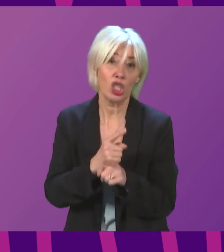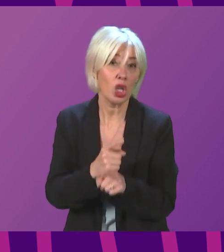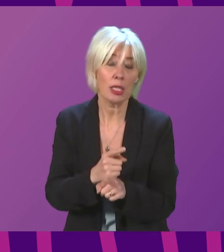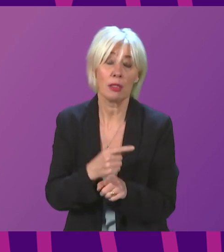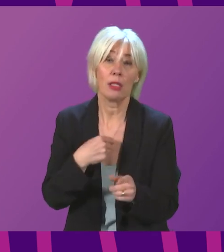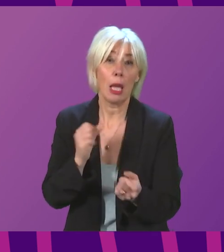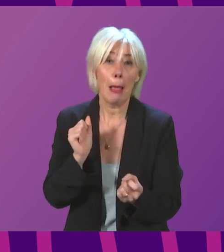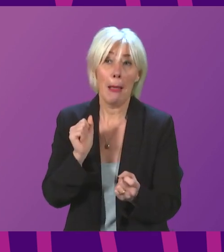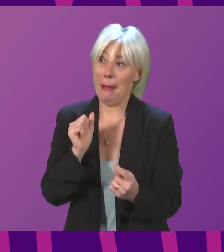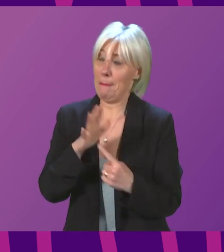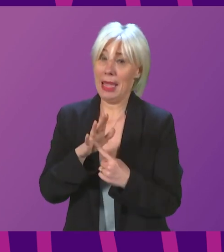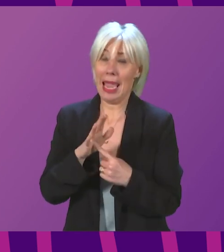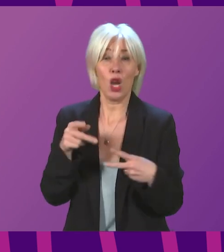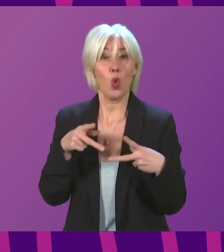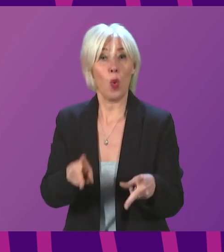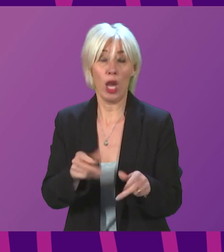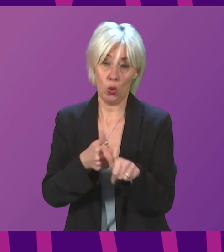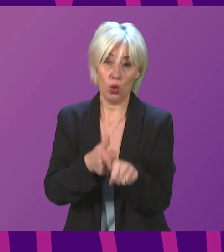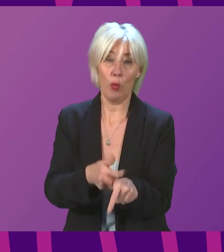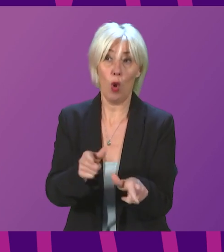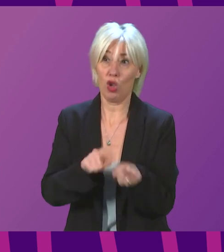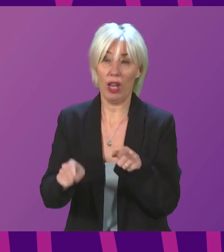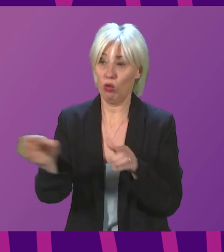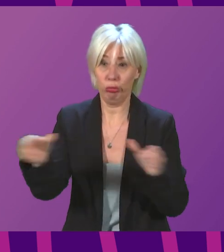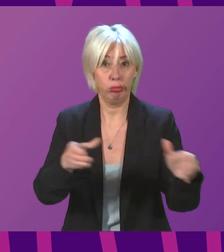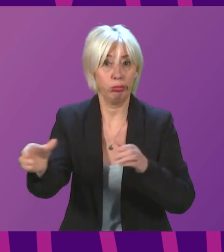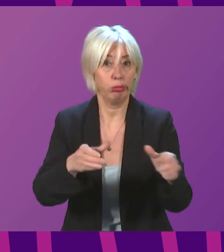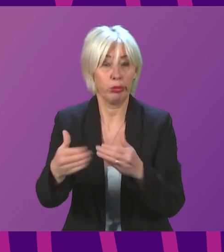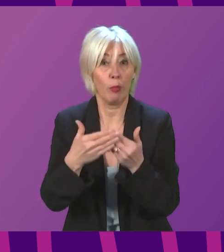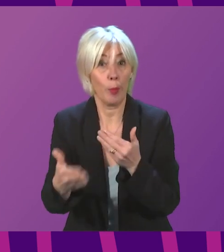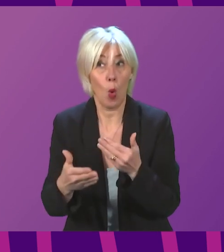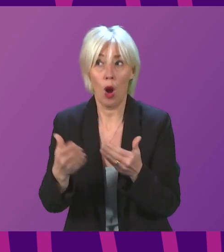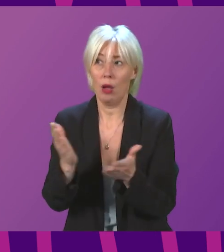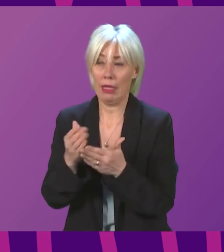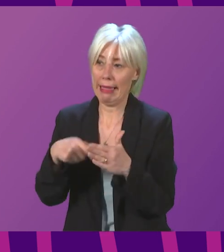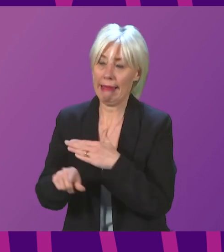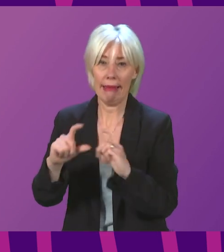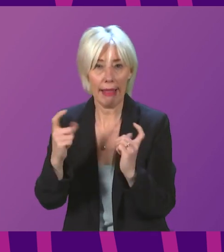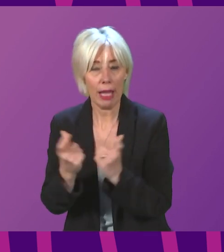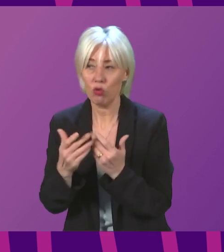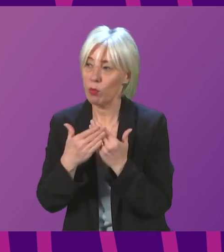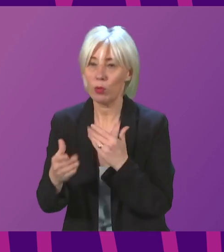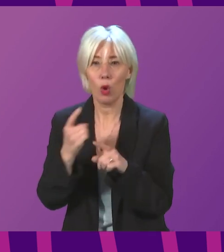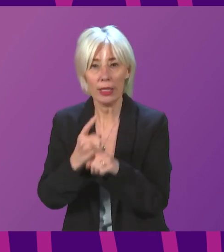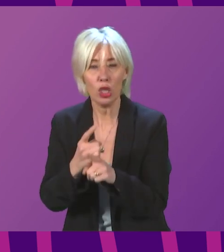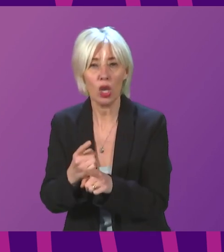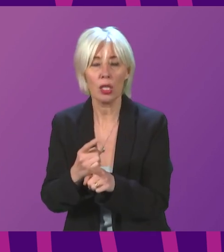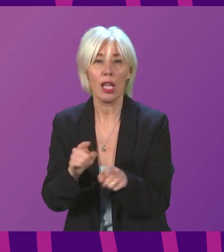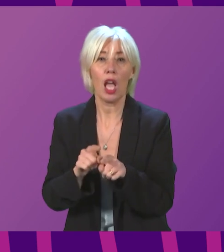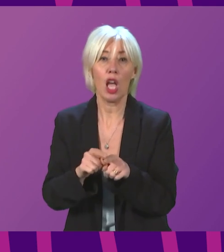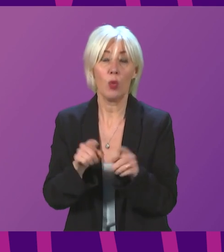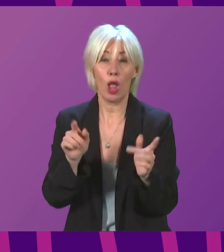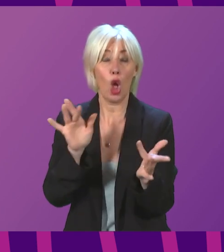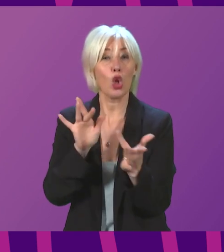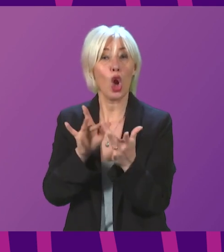main way of supporting teachers right now is to recruit more of them into classrooms and as I said earlier on to reduce class